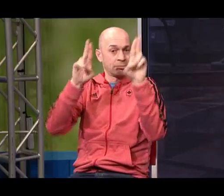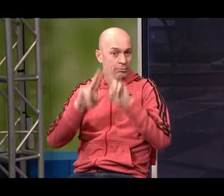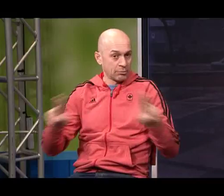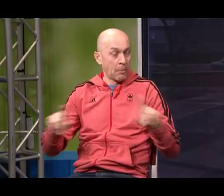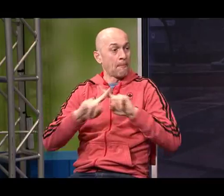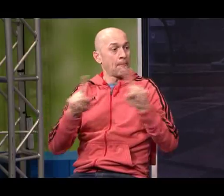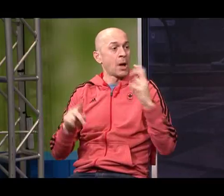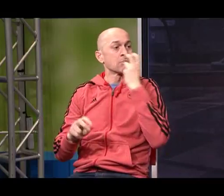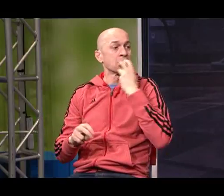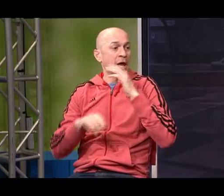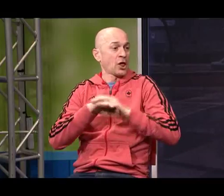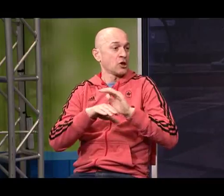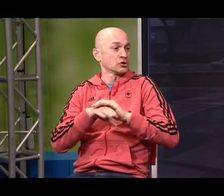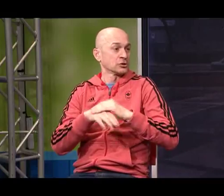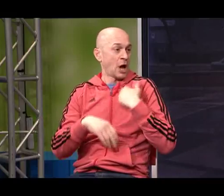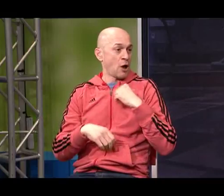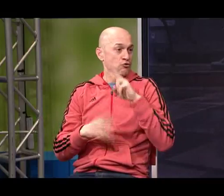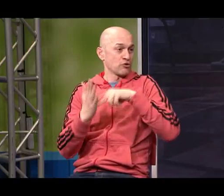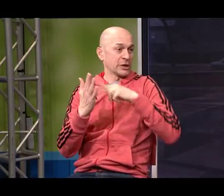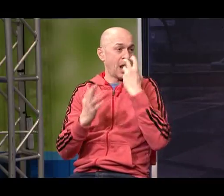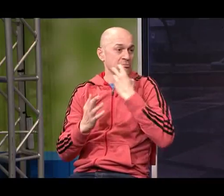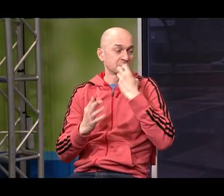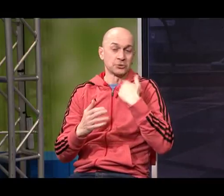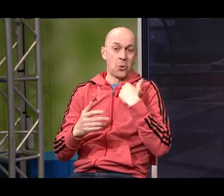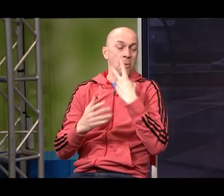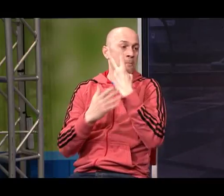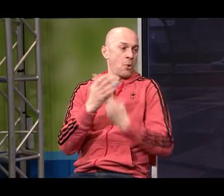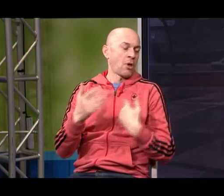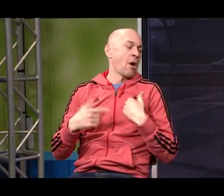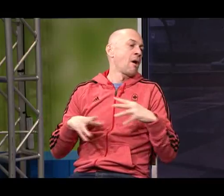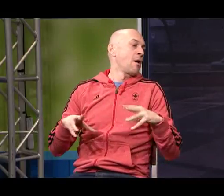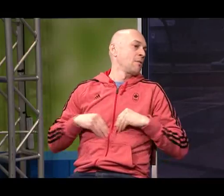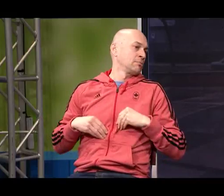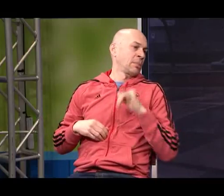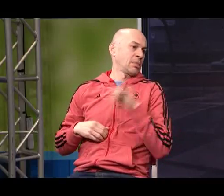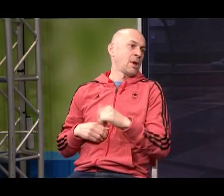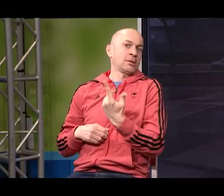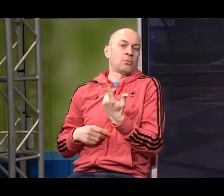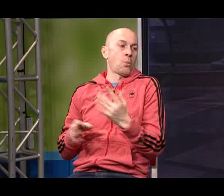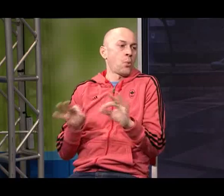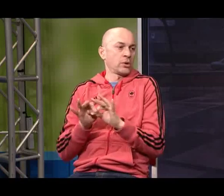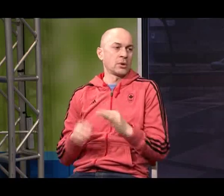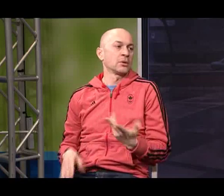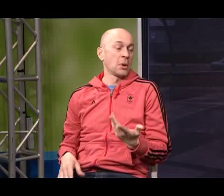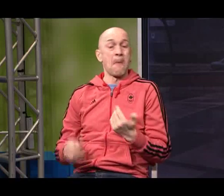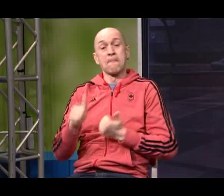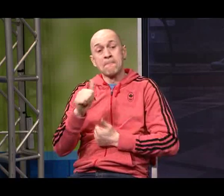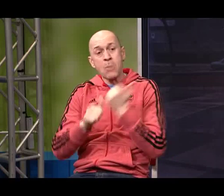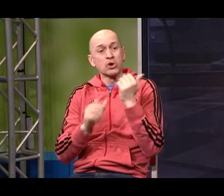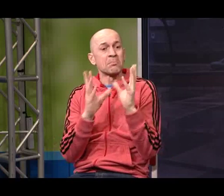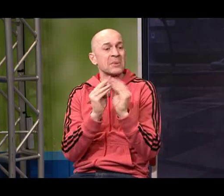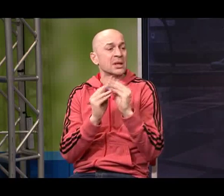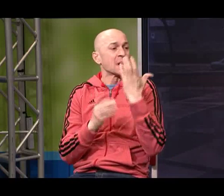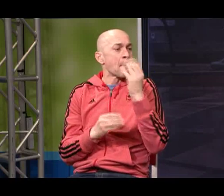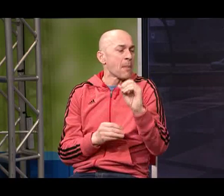notes I was able to have someone who used what's called an international kind of sign language and that seemed to be